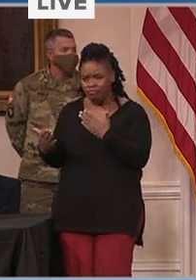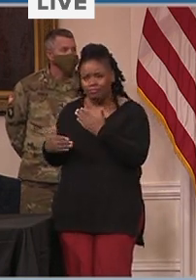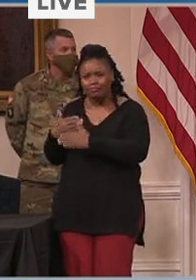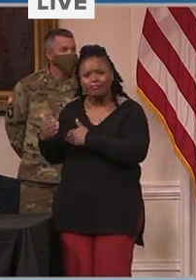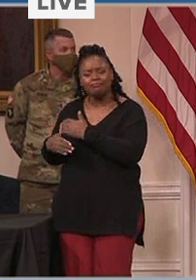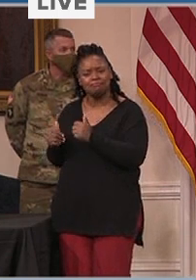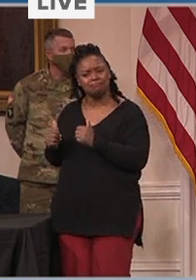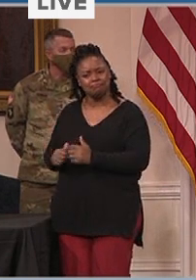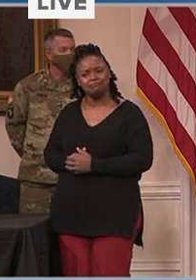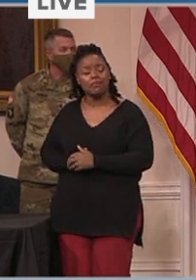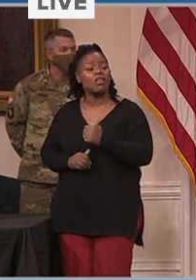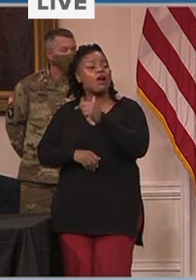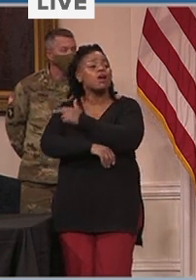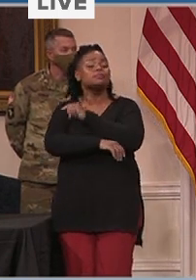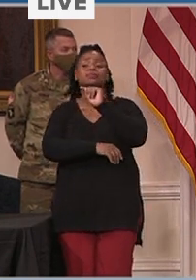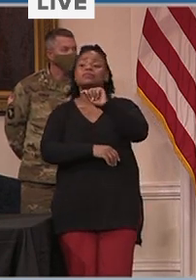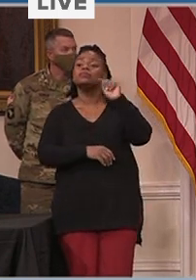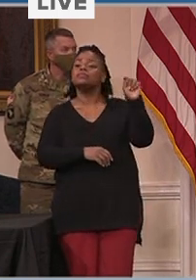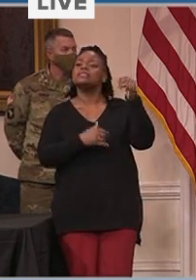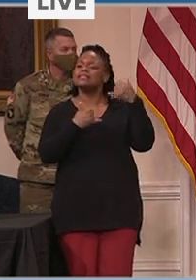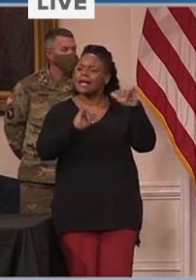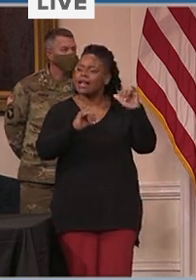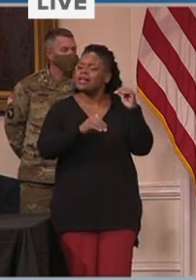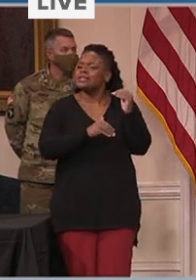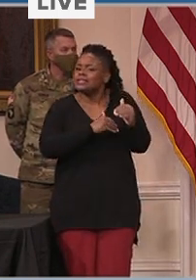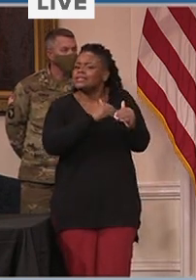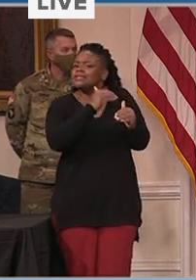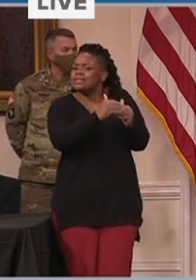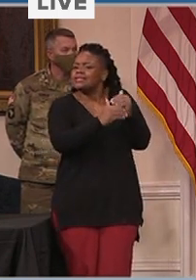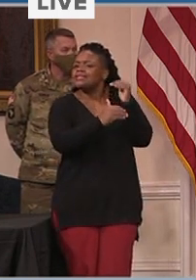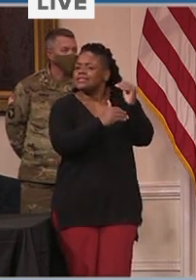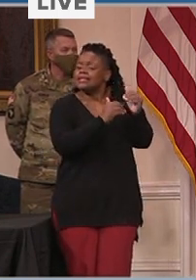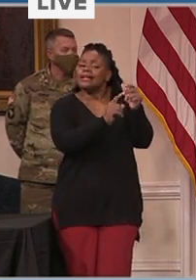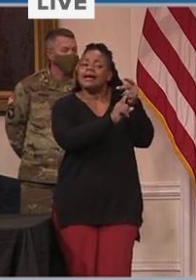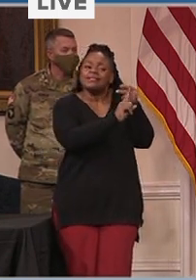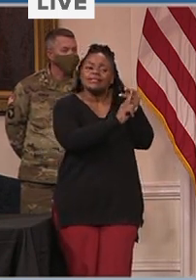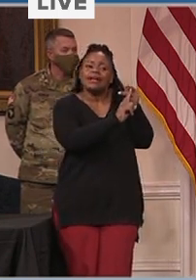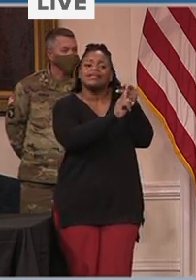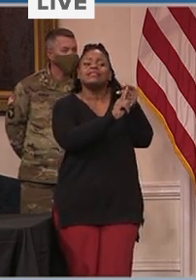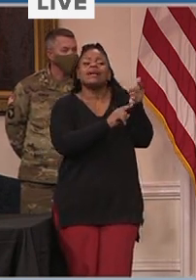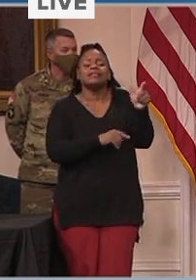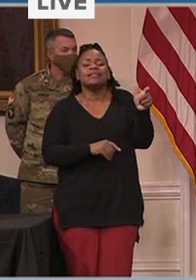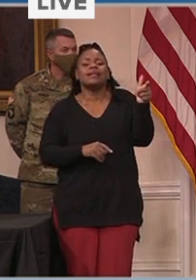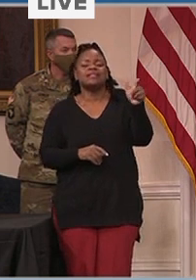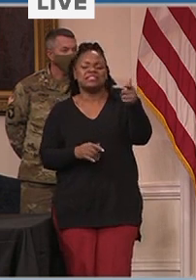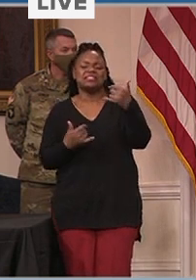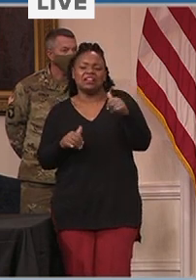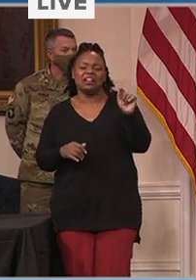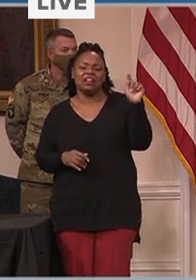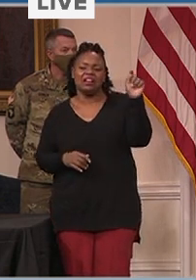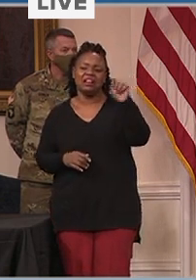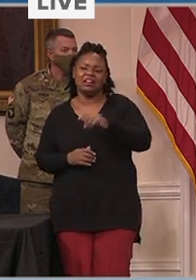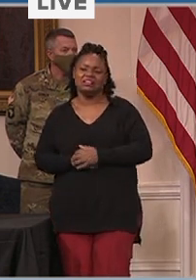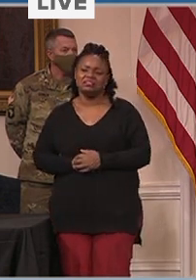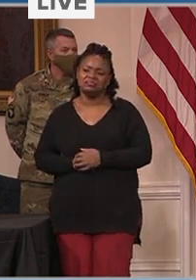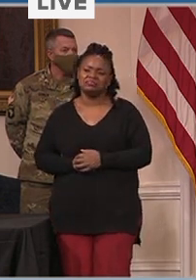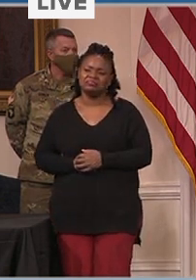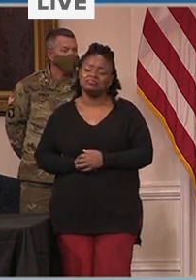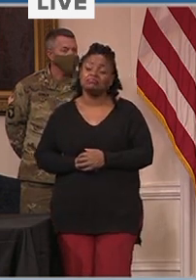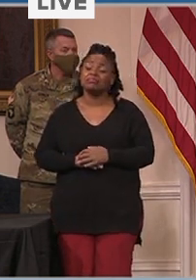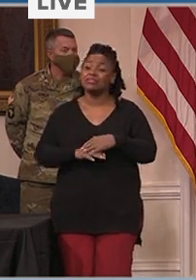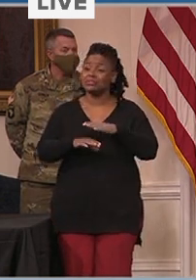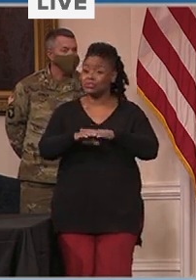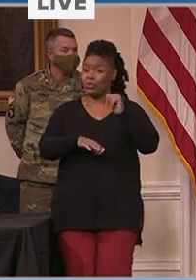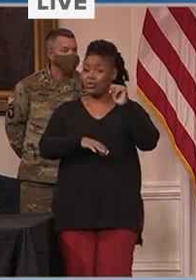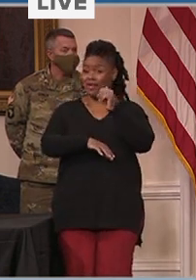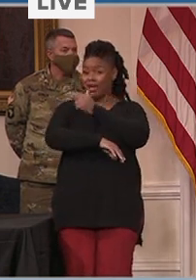others are still just ramping up. The slowest hospital in the state has completed only 16 percent of